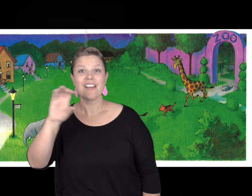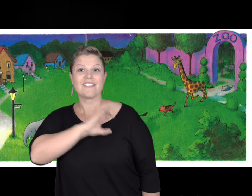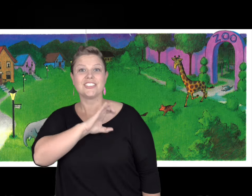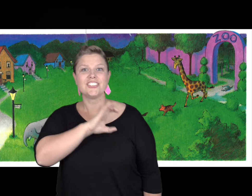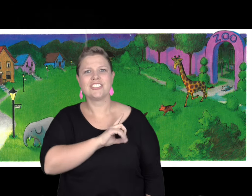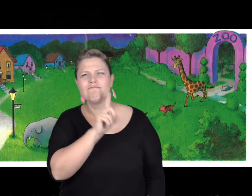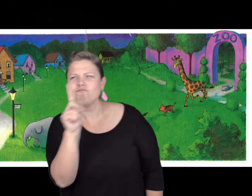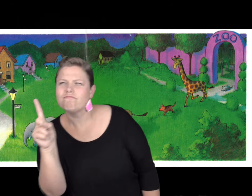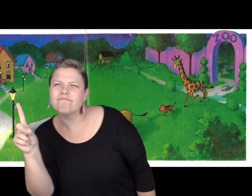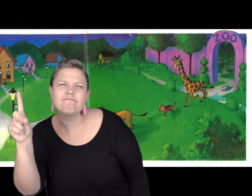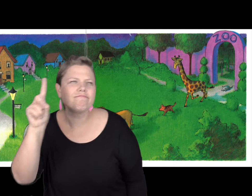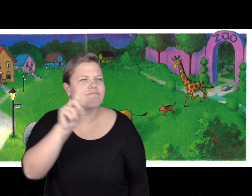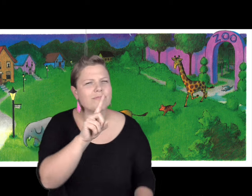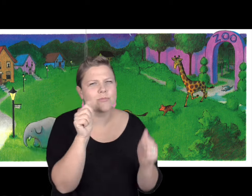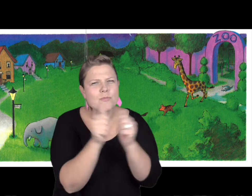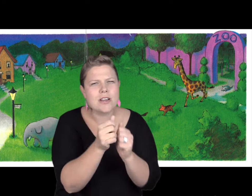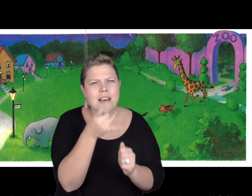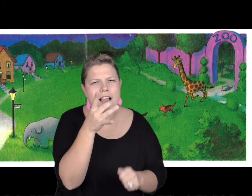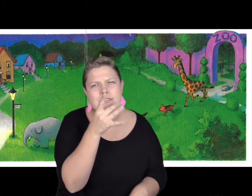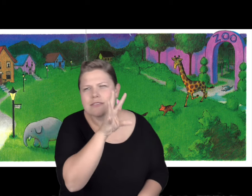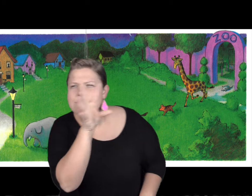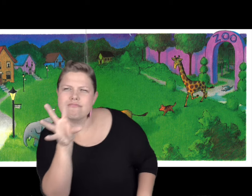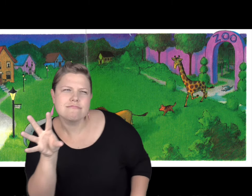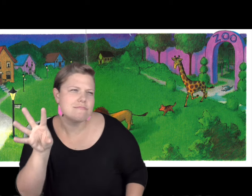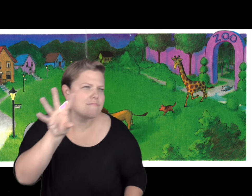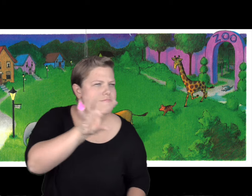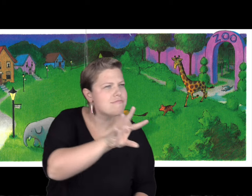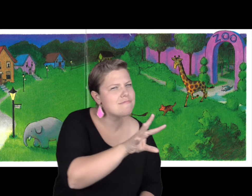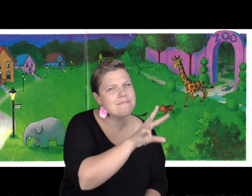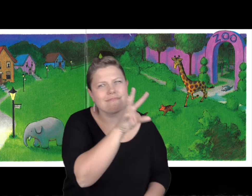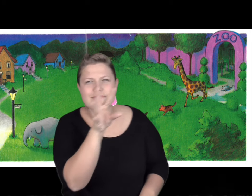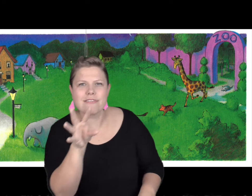The zookeeper kept walking along with his flashlight.